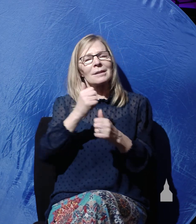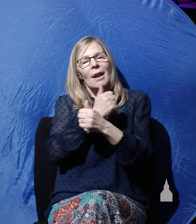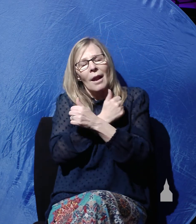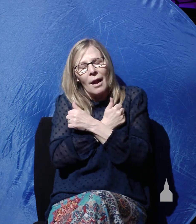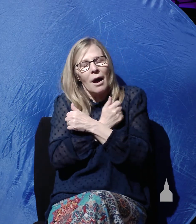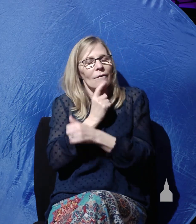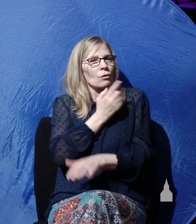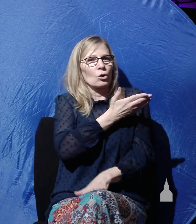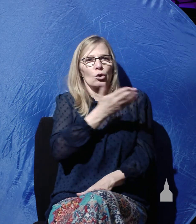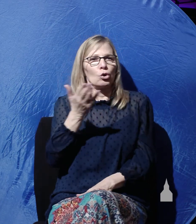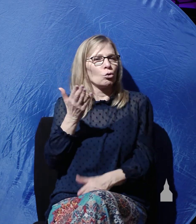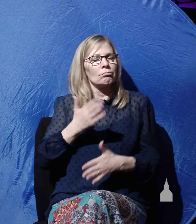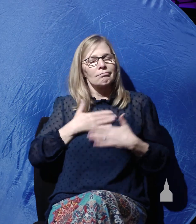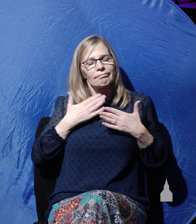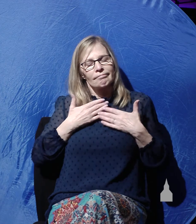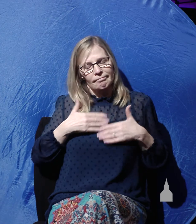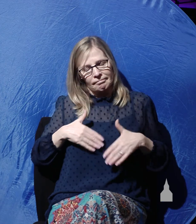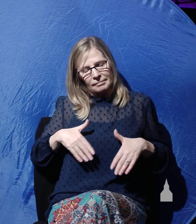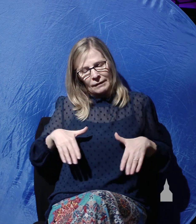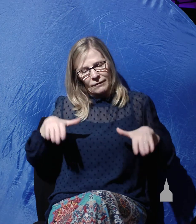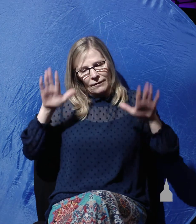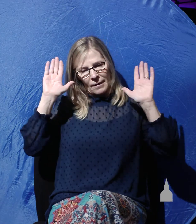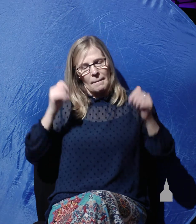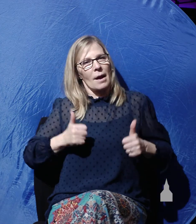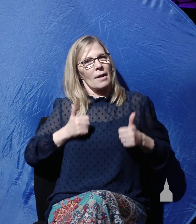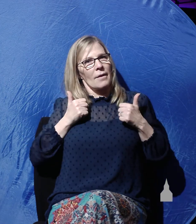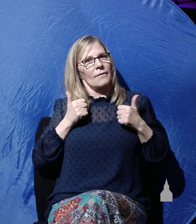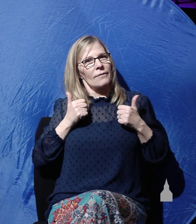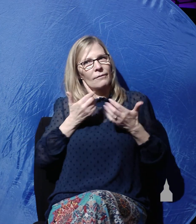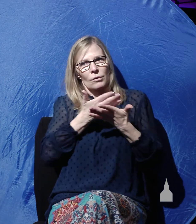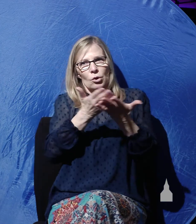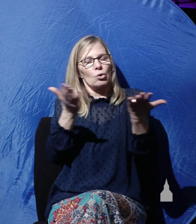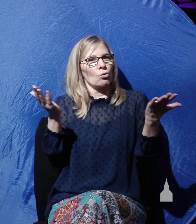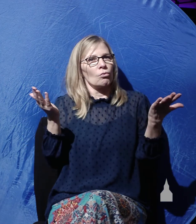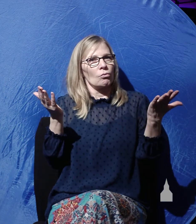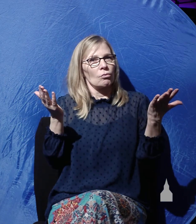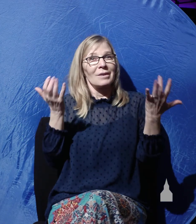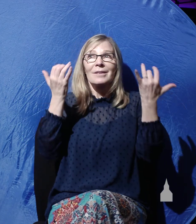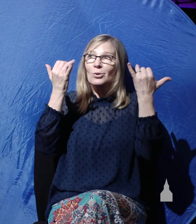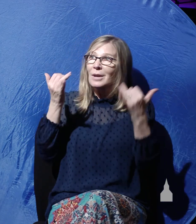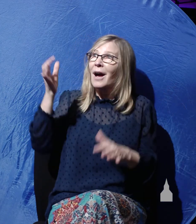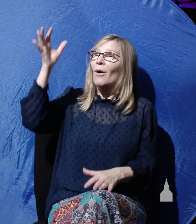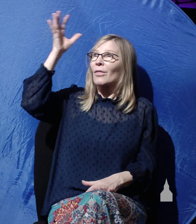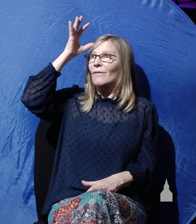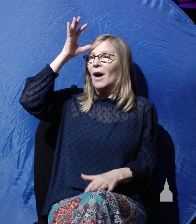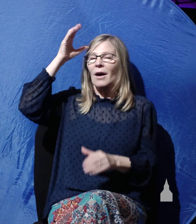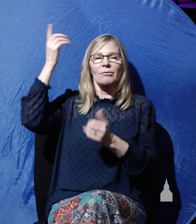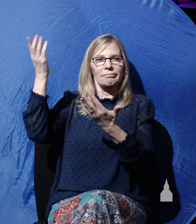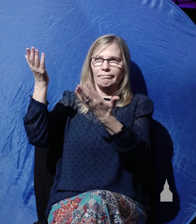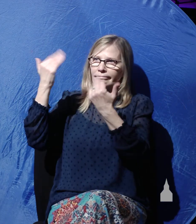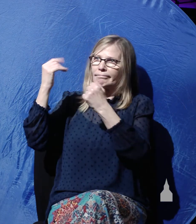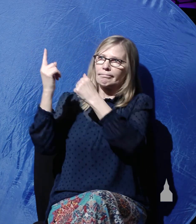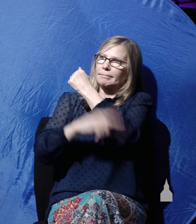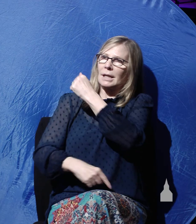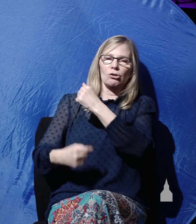laid down his life so that the Father would punish him instead of